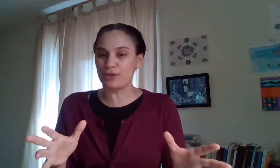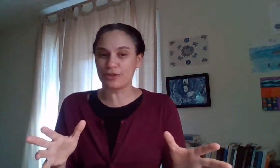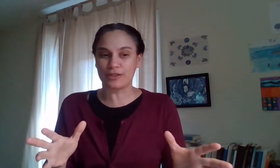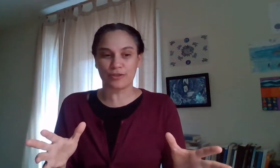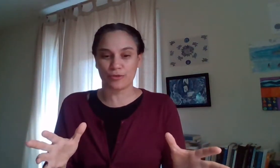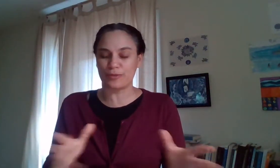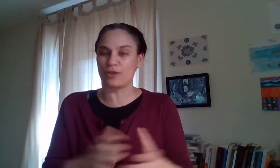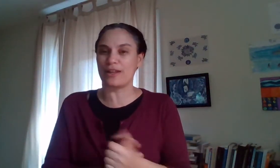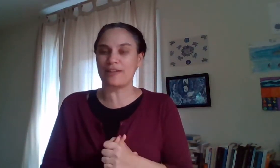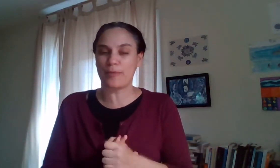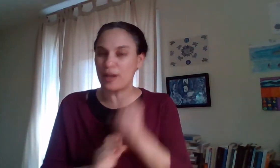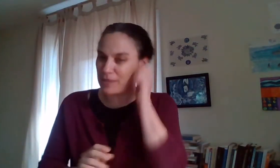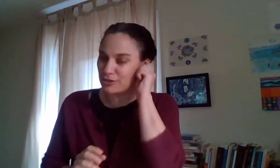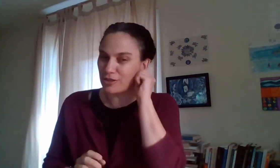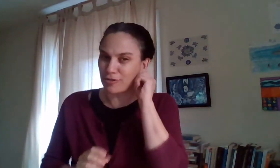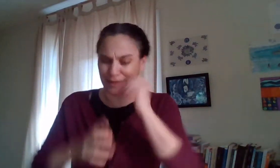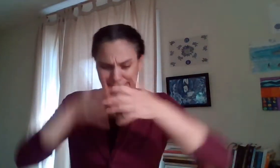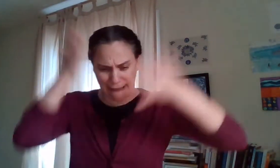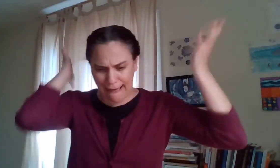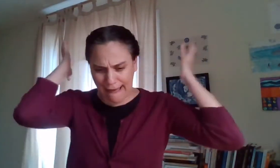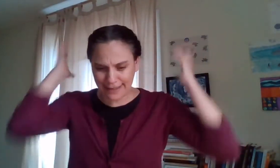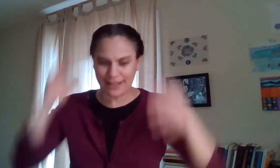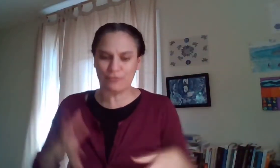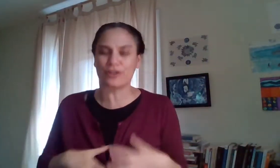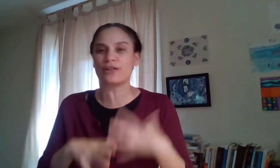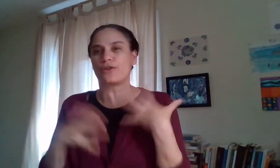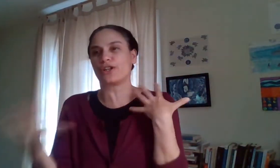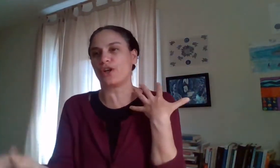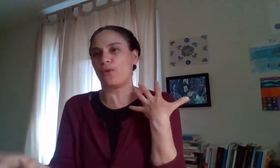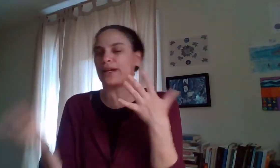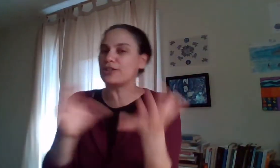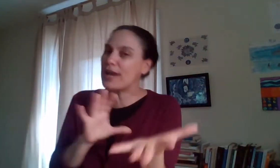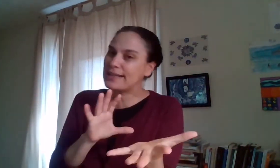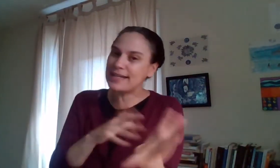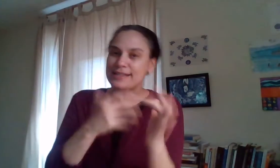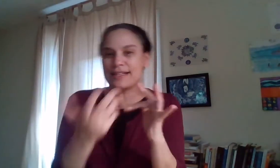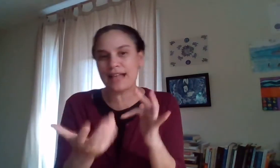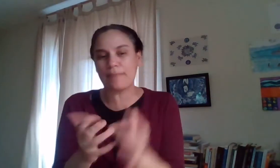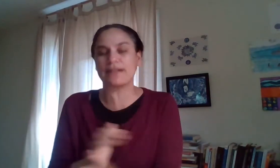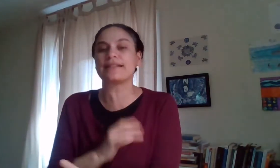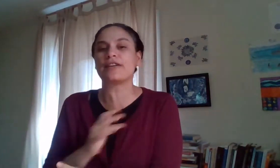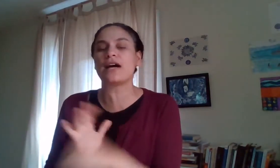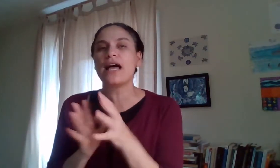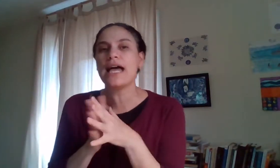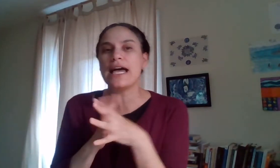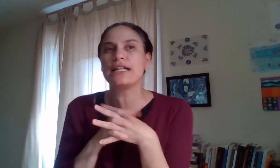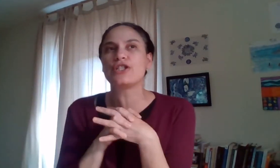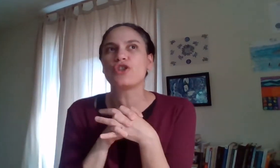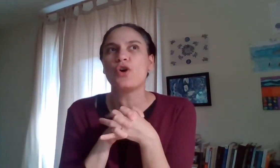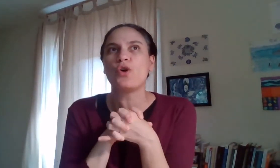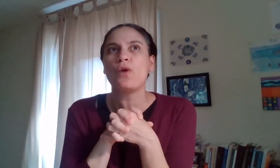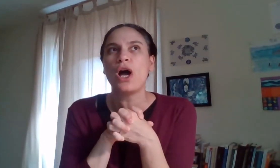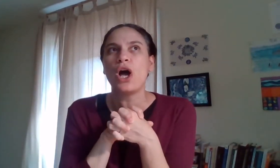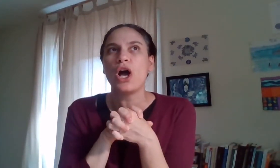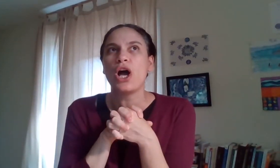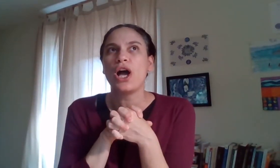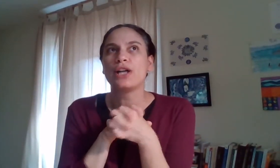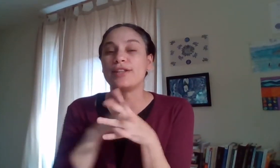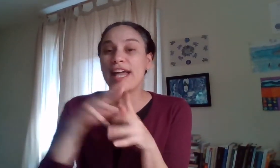your the group you know a lot of people come back to the group like i didn't work or you know when i tried this this happened etc and so then